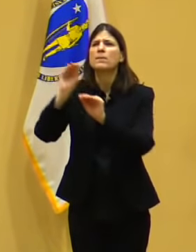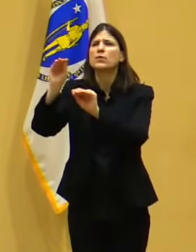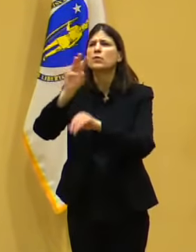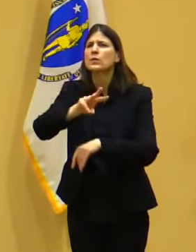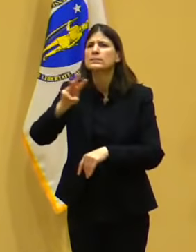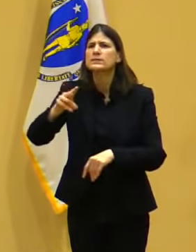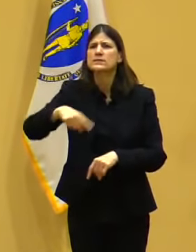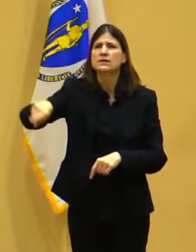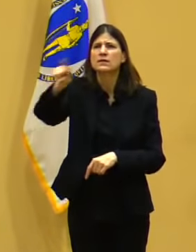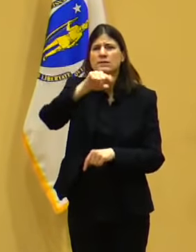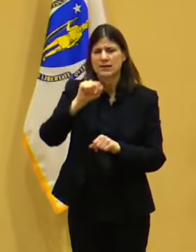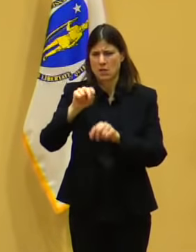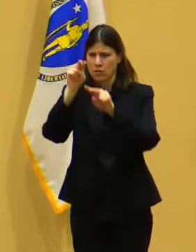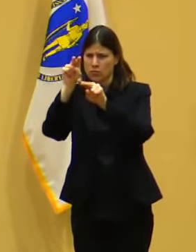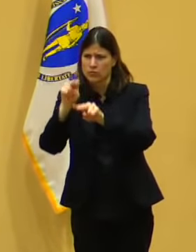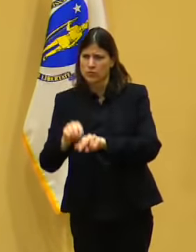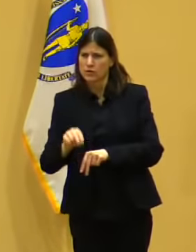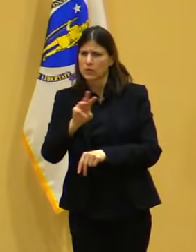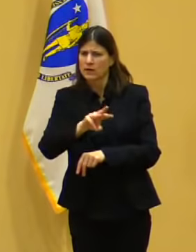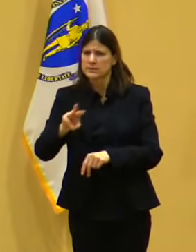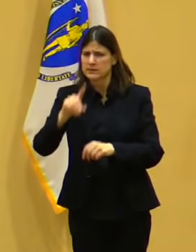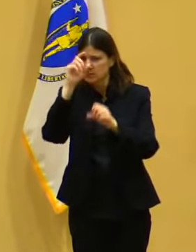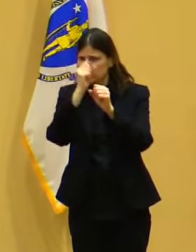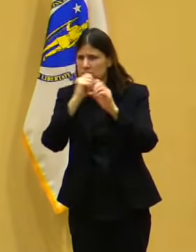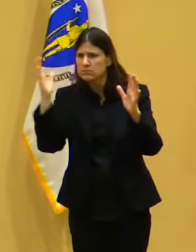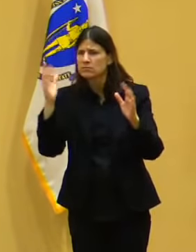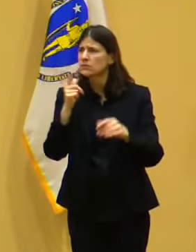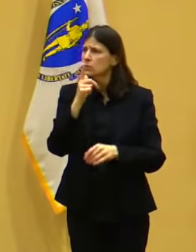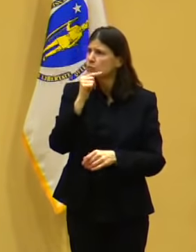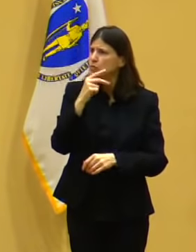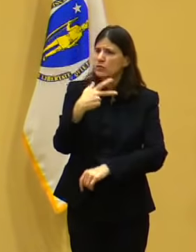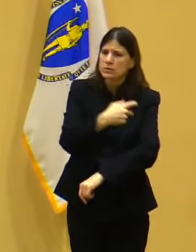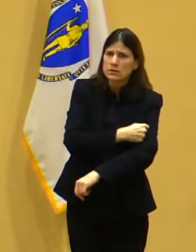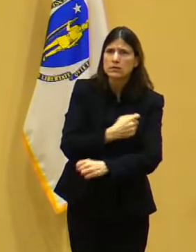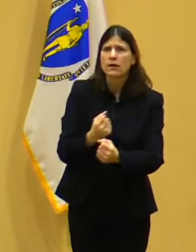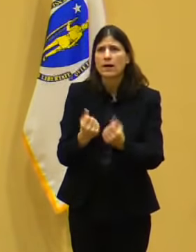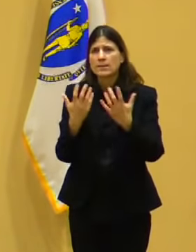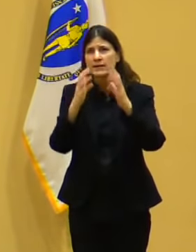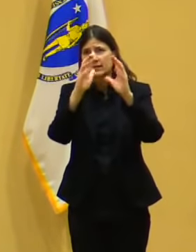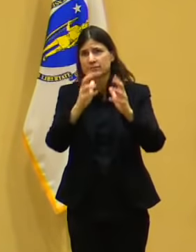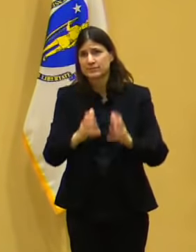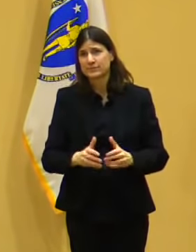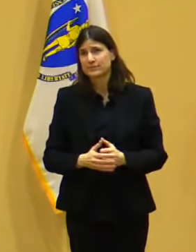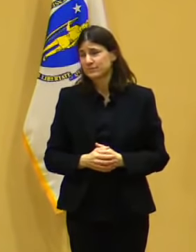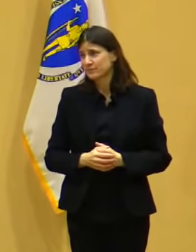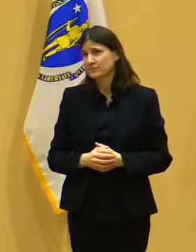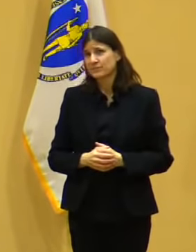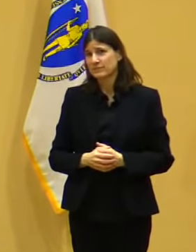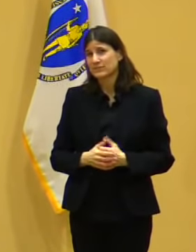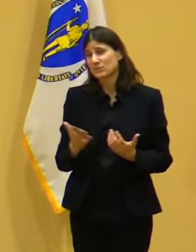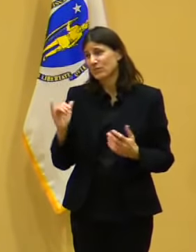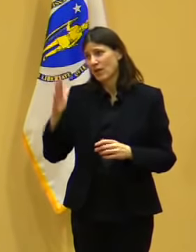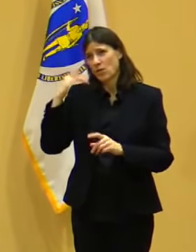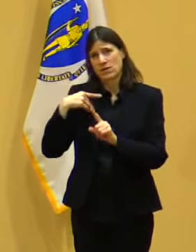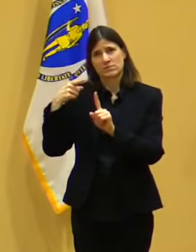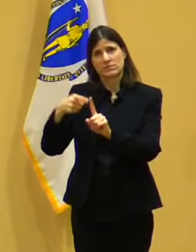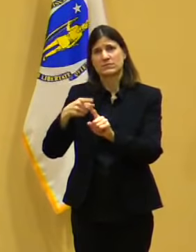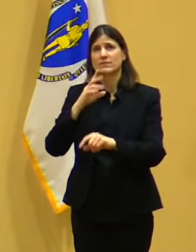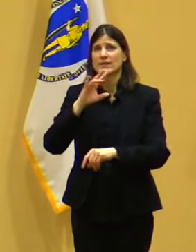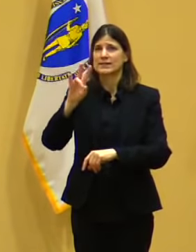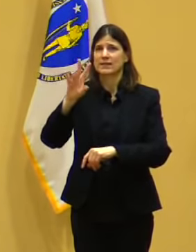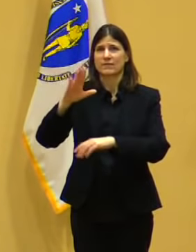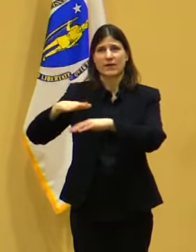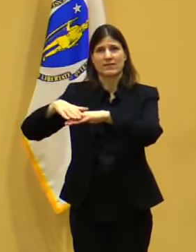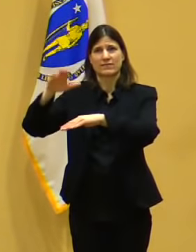But a ton of people over the age of 75 have already done this at MassVac sites. We want to make sure before we go to a next